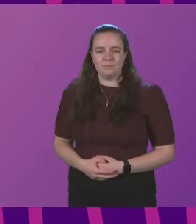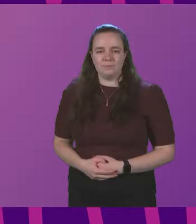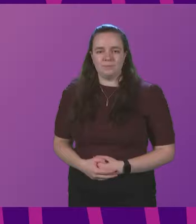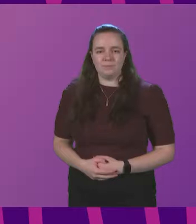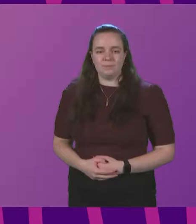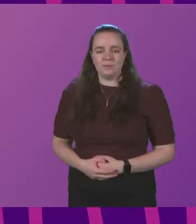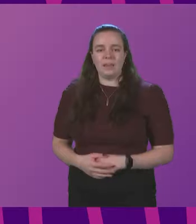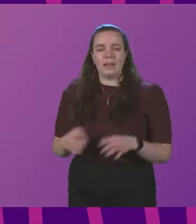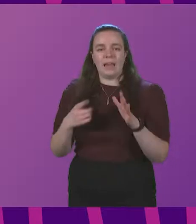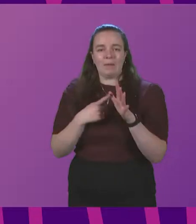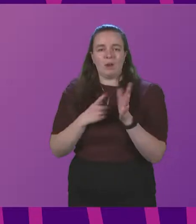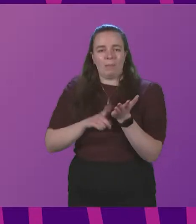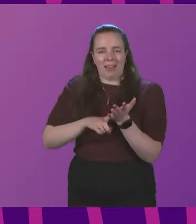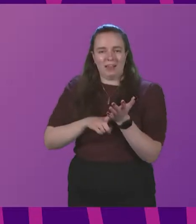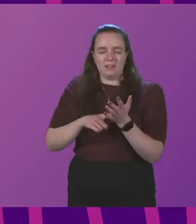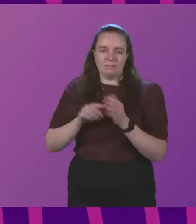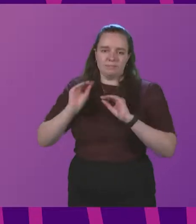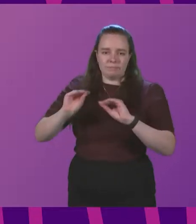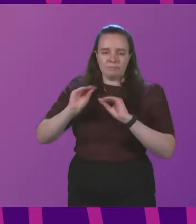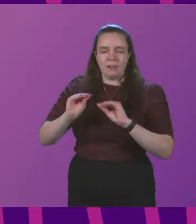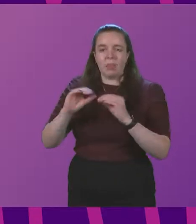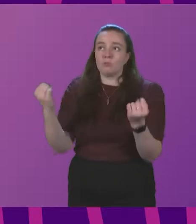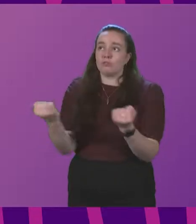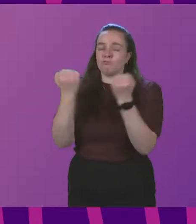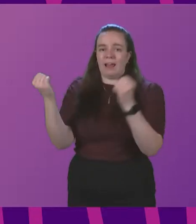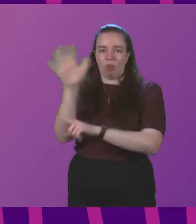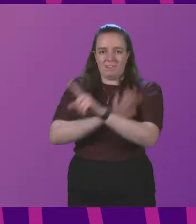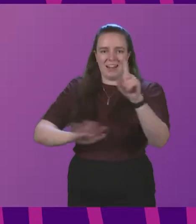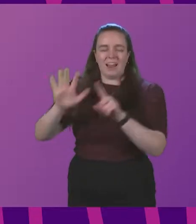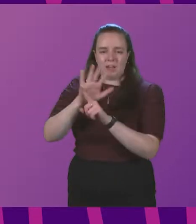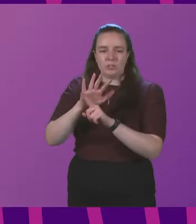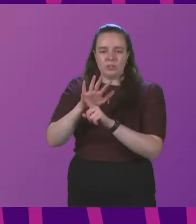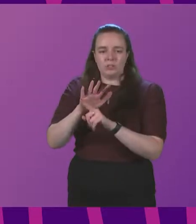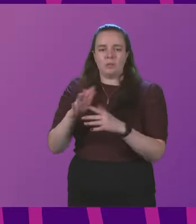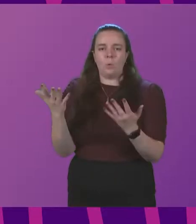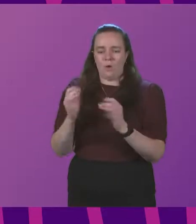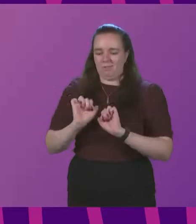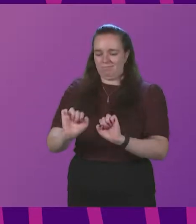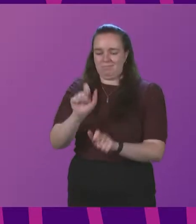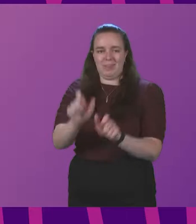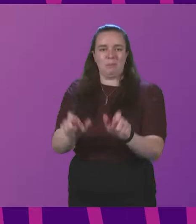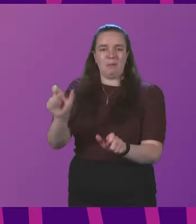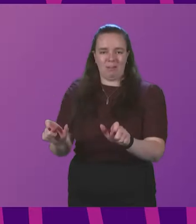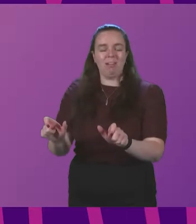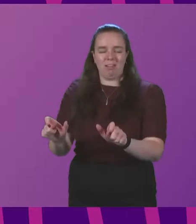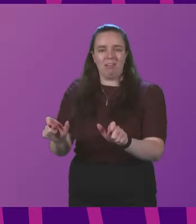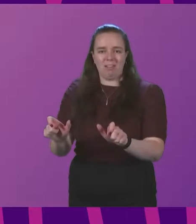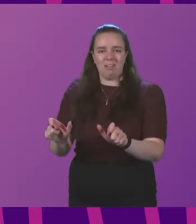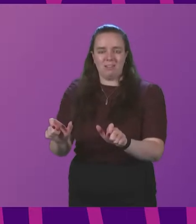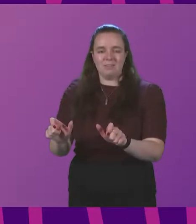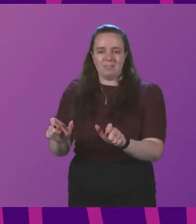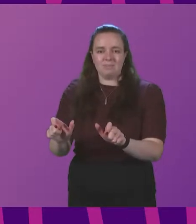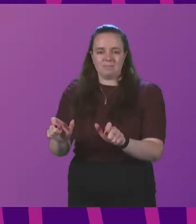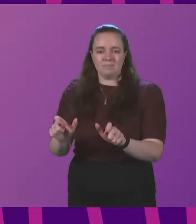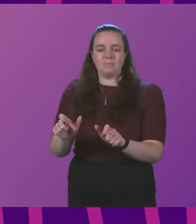Abraham Lincoln taught that the strength of a nation lies in the homes of its people. Confucius